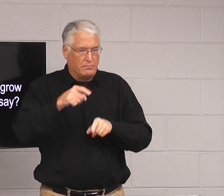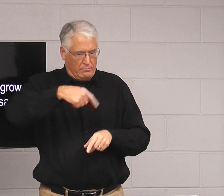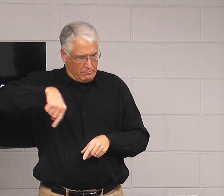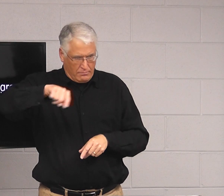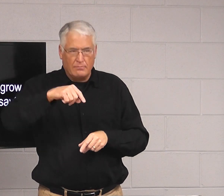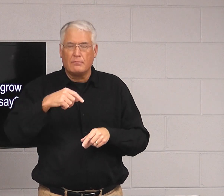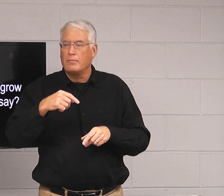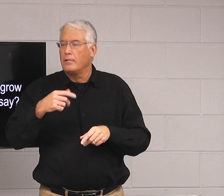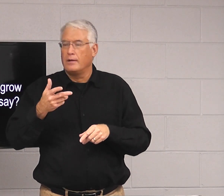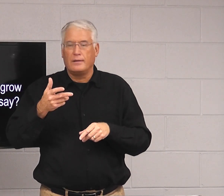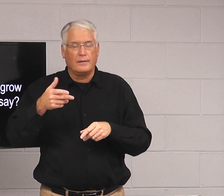word, they're going to watch Lori.